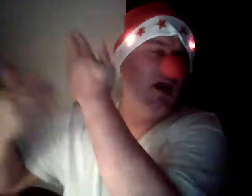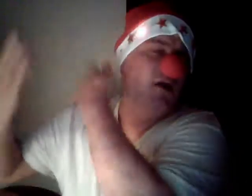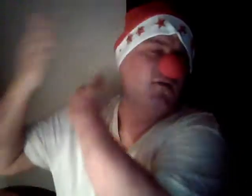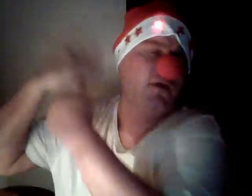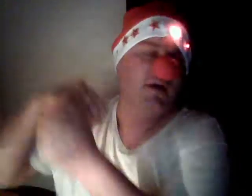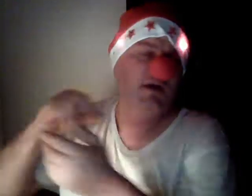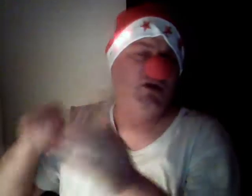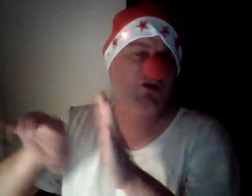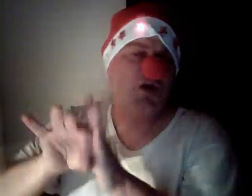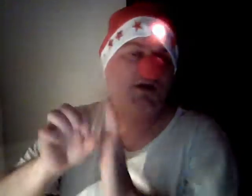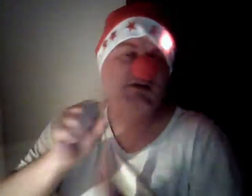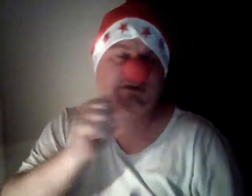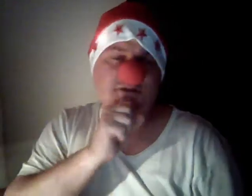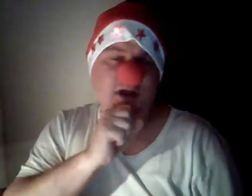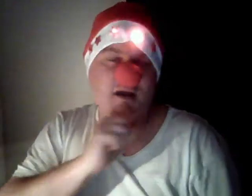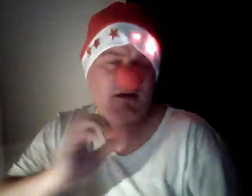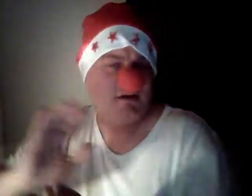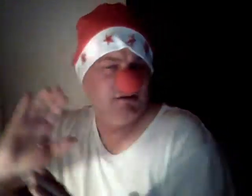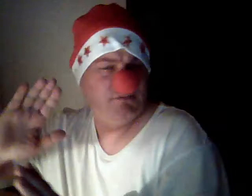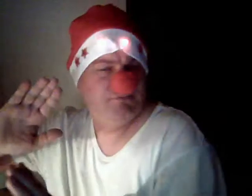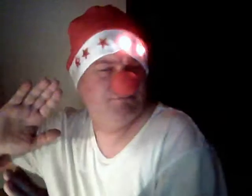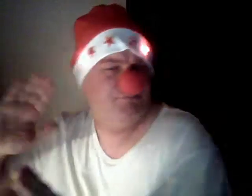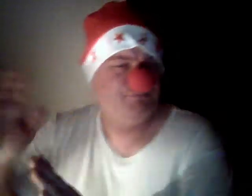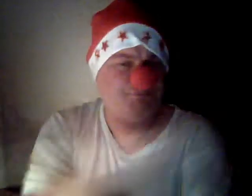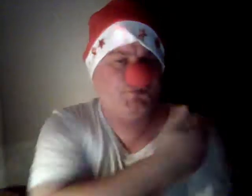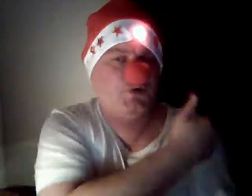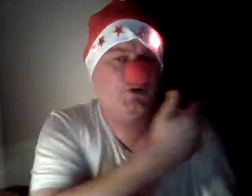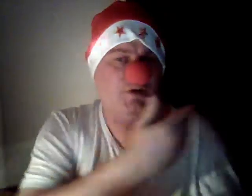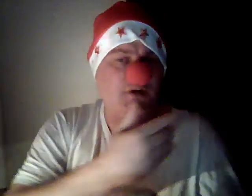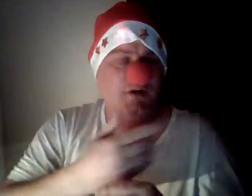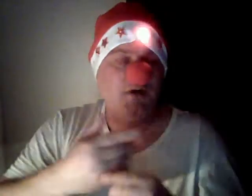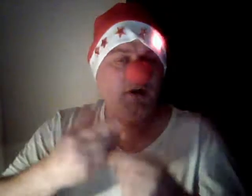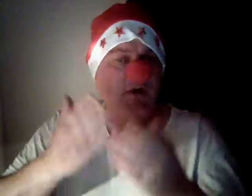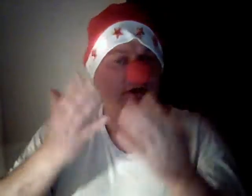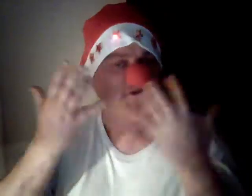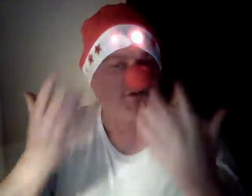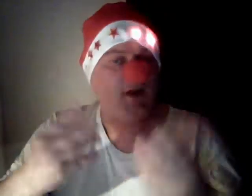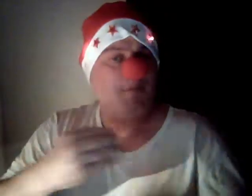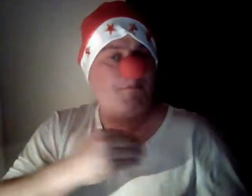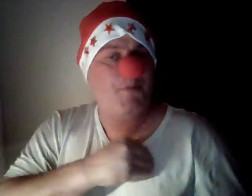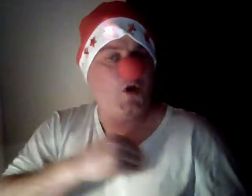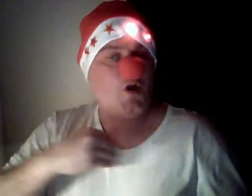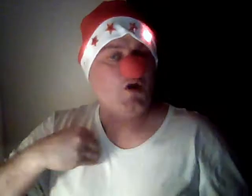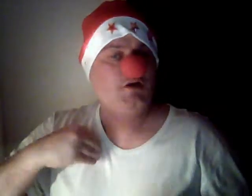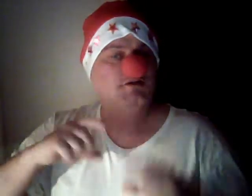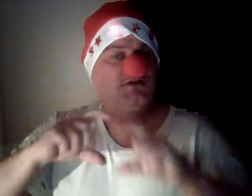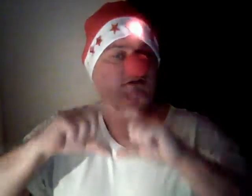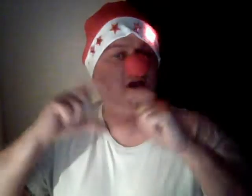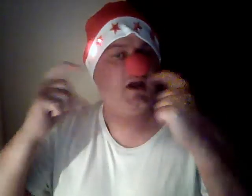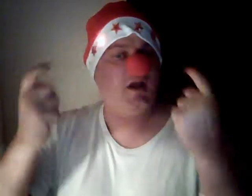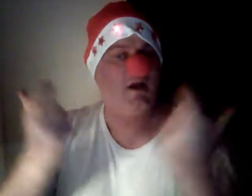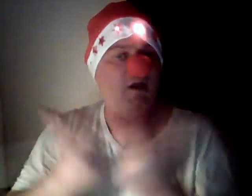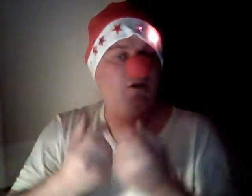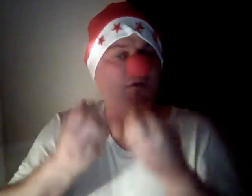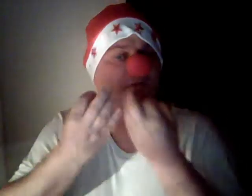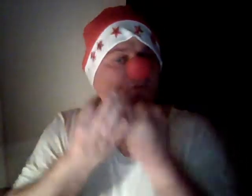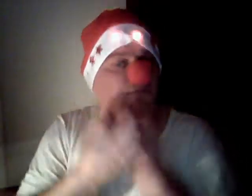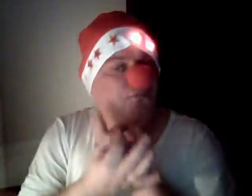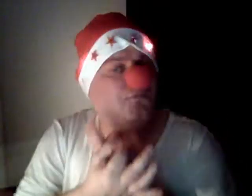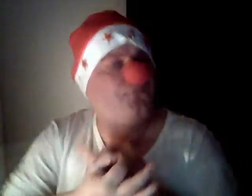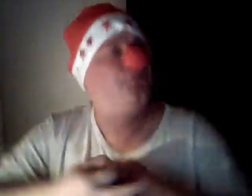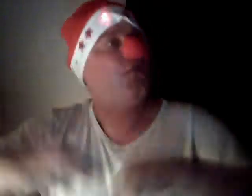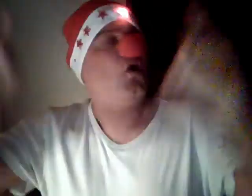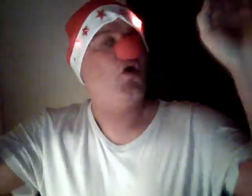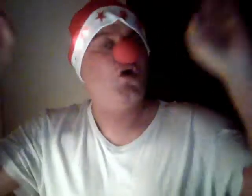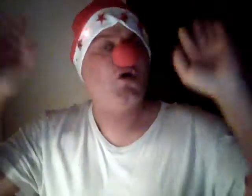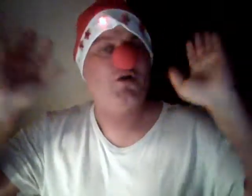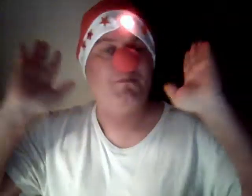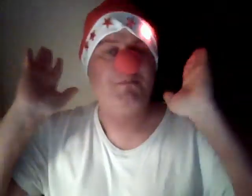and opened it into my With my dear przybyance I will pay